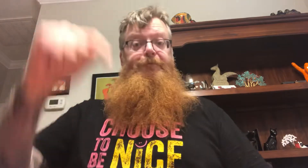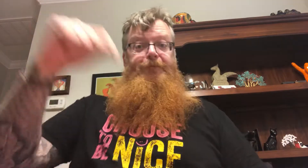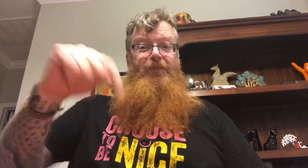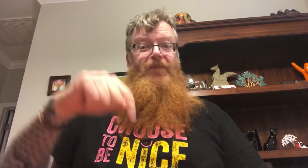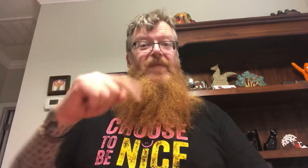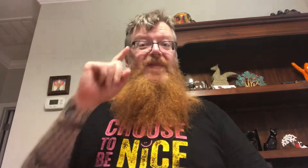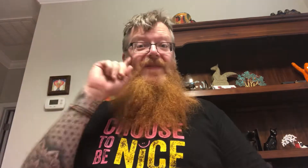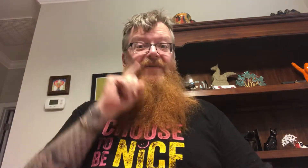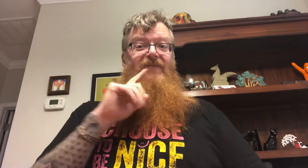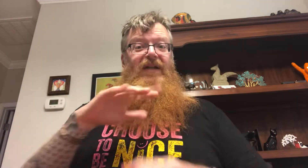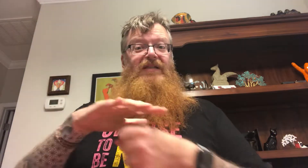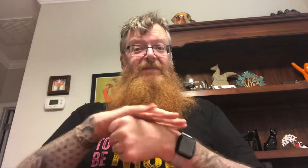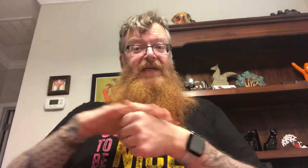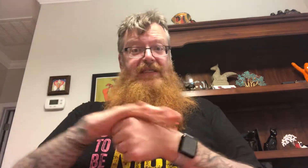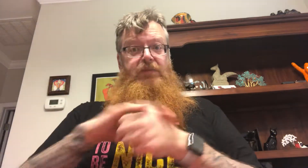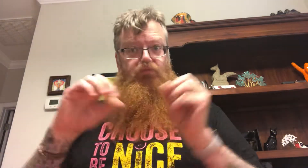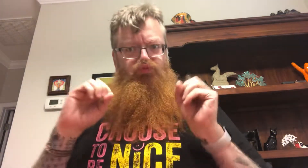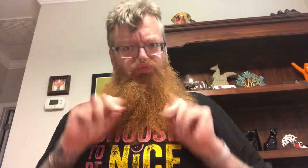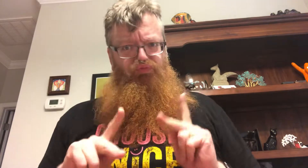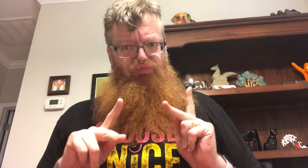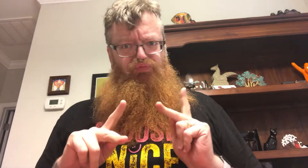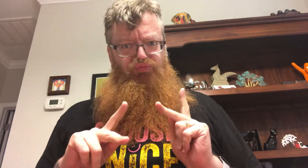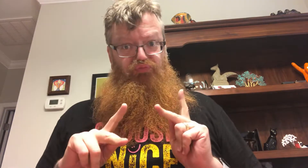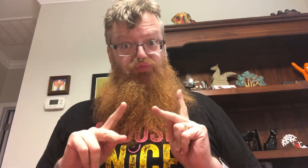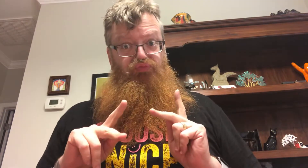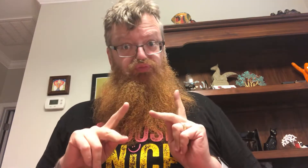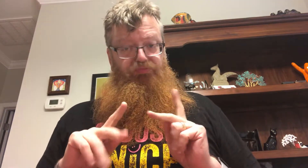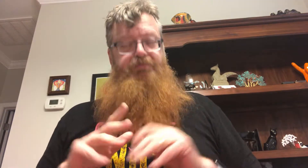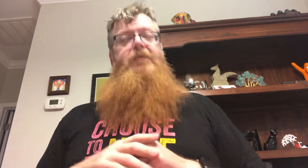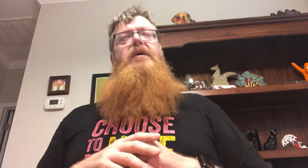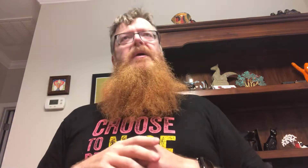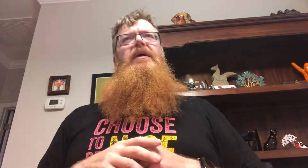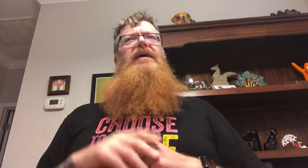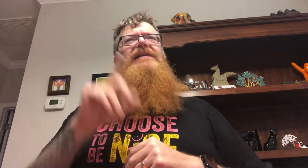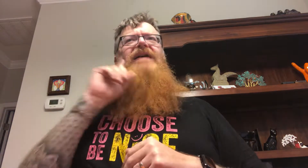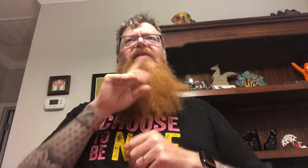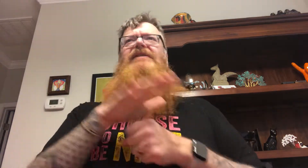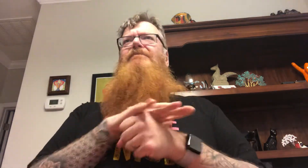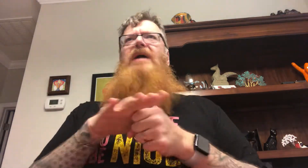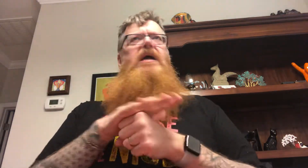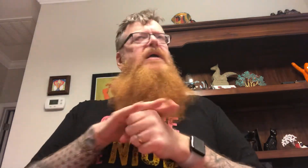I want the who a person who but I think that's things.